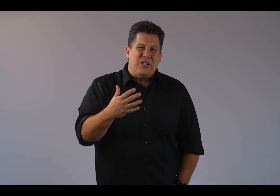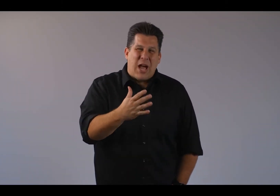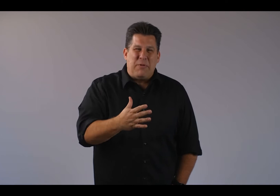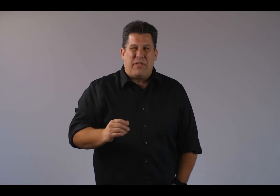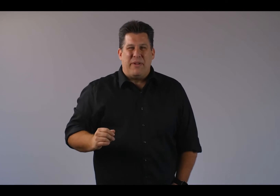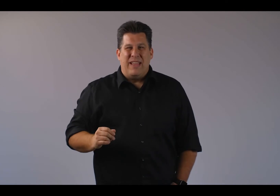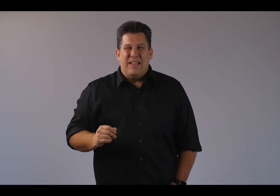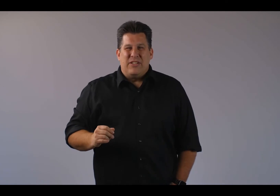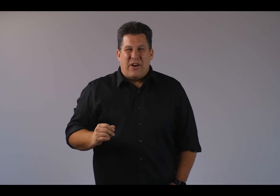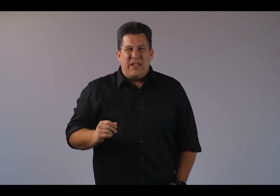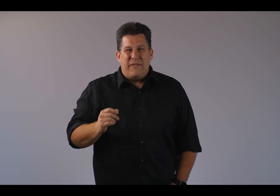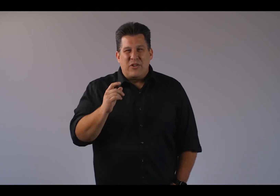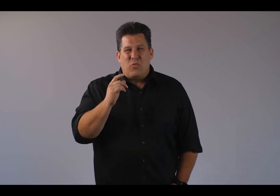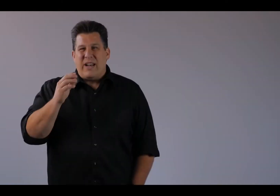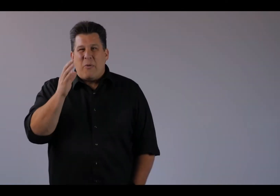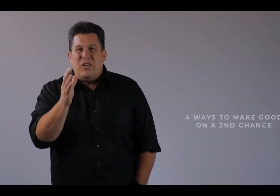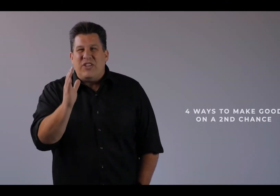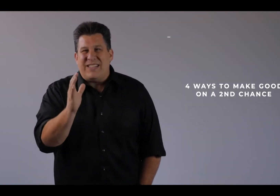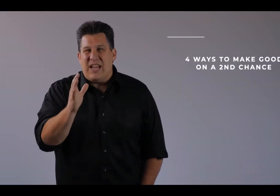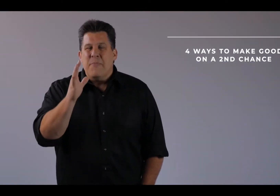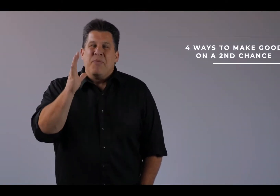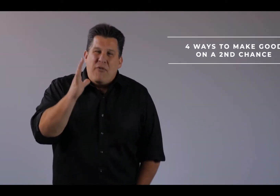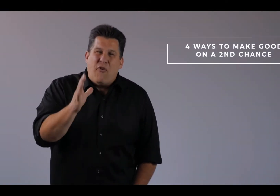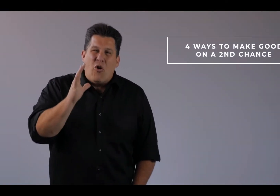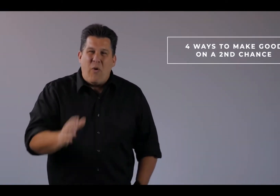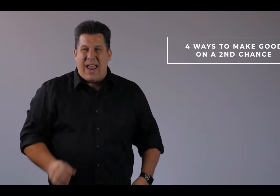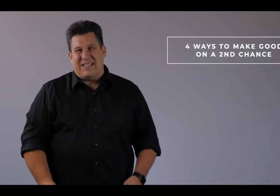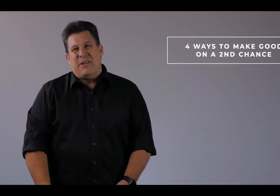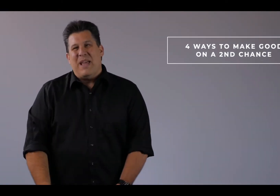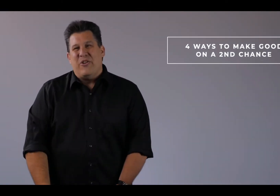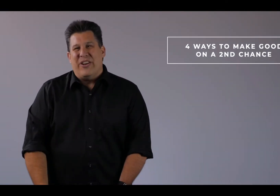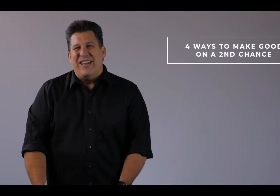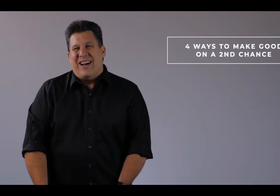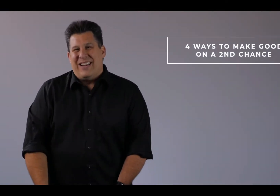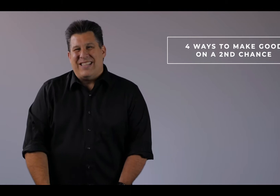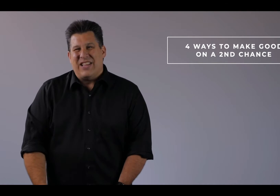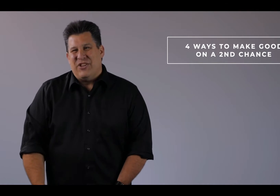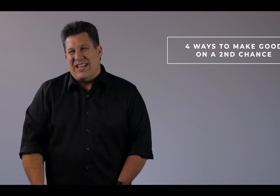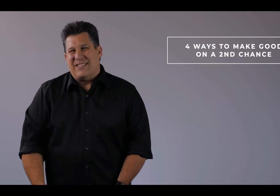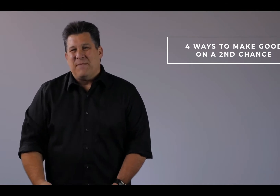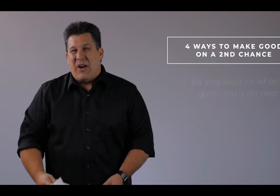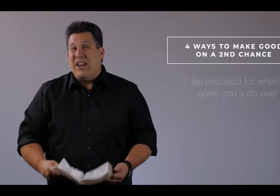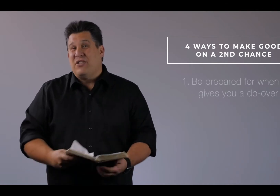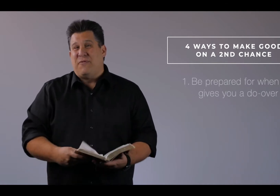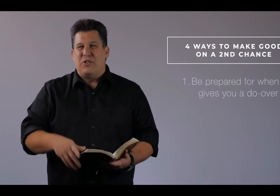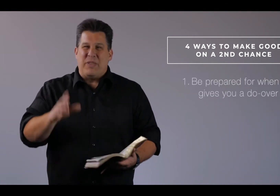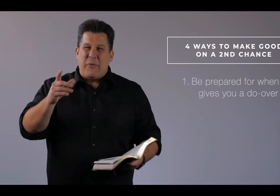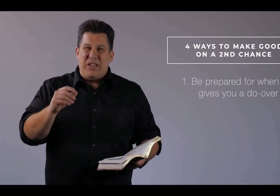chapter three, starting in verse one. And I want you to see four ways to make good on a second chance. All right. Here's the first one that I want you